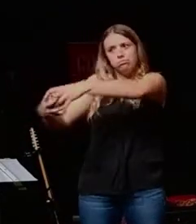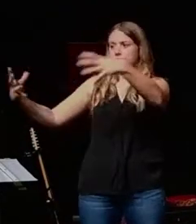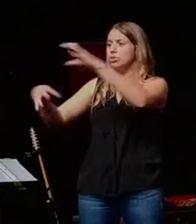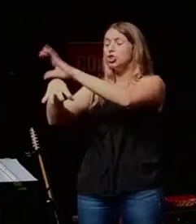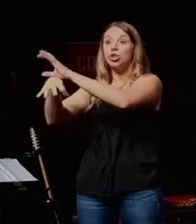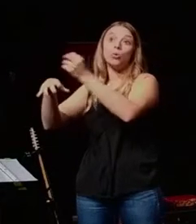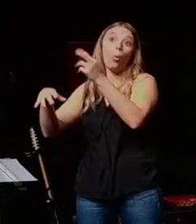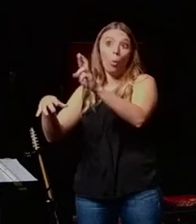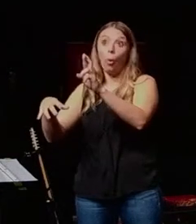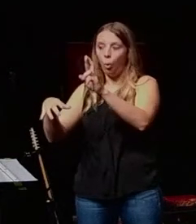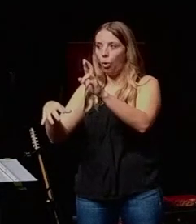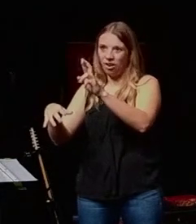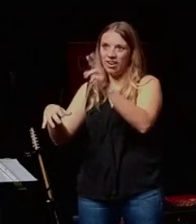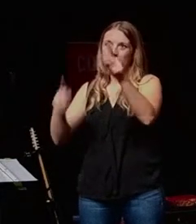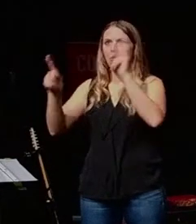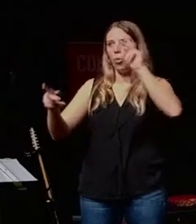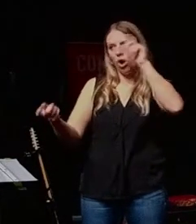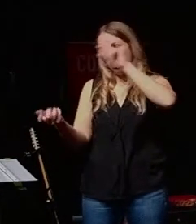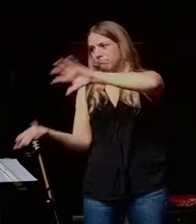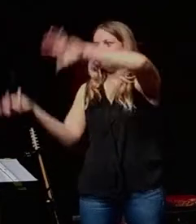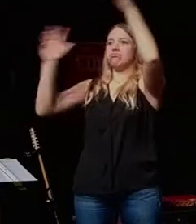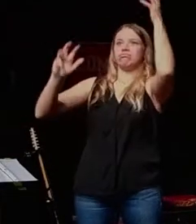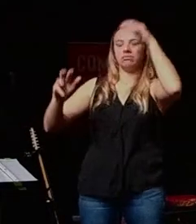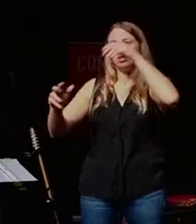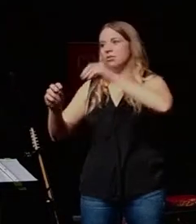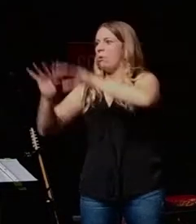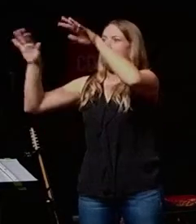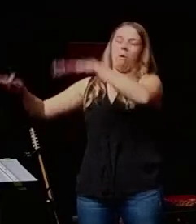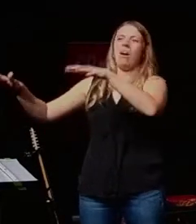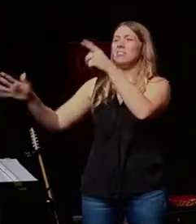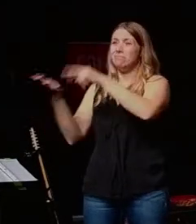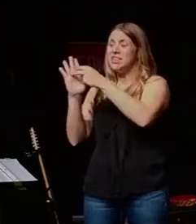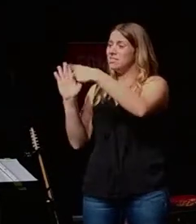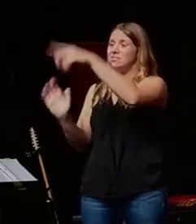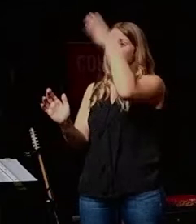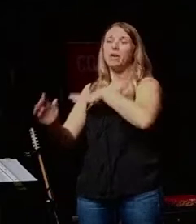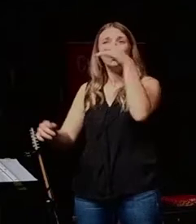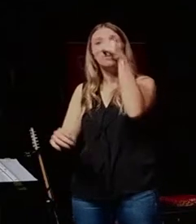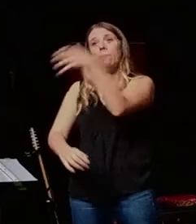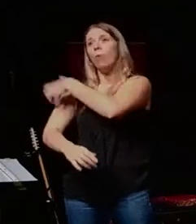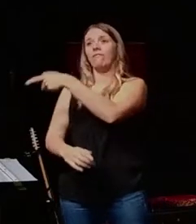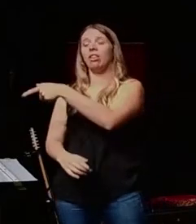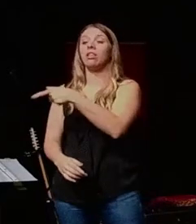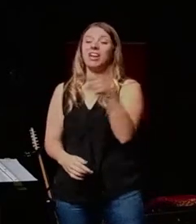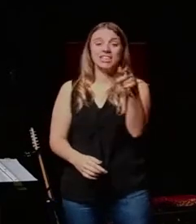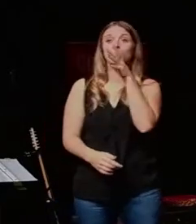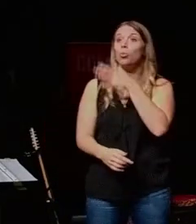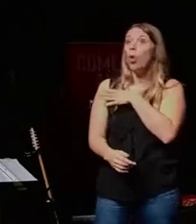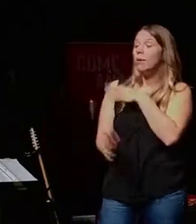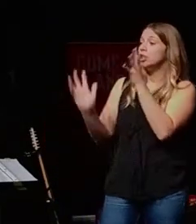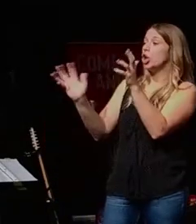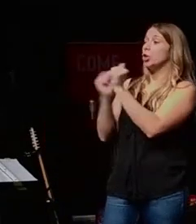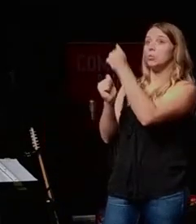or cause a riot. These were serious dudes. And this woman talks to Paul